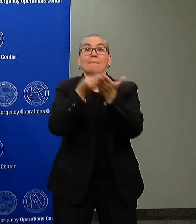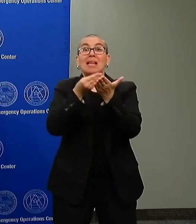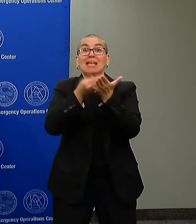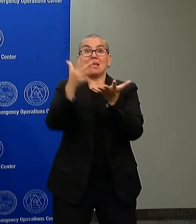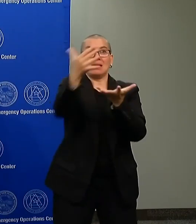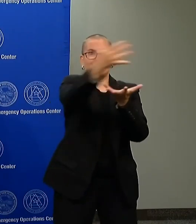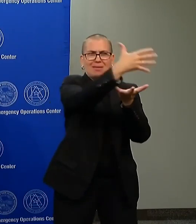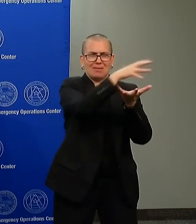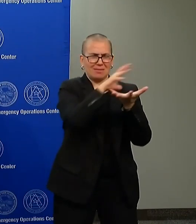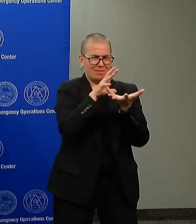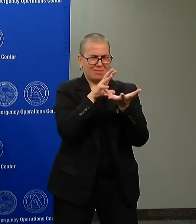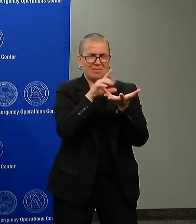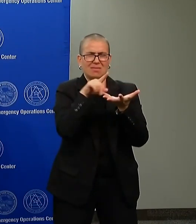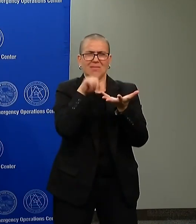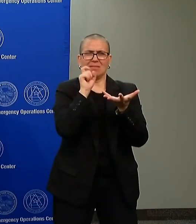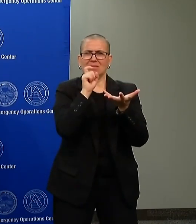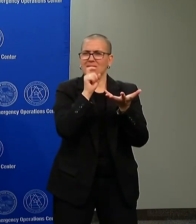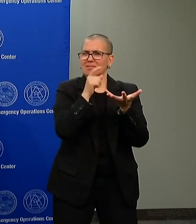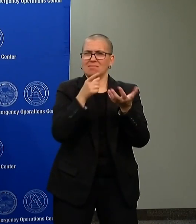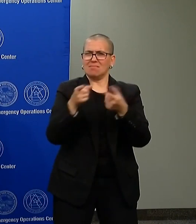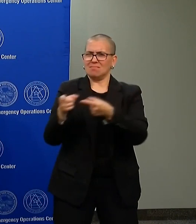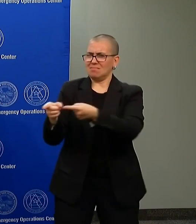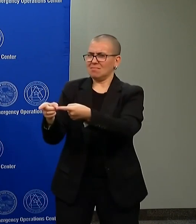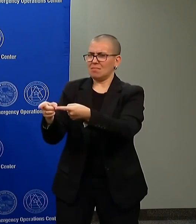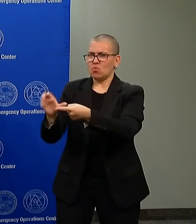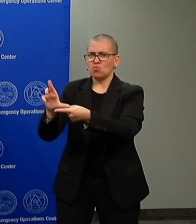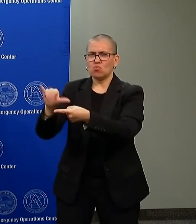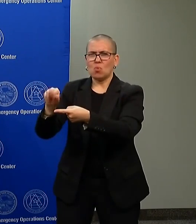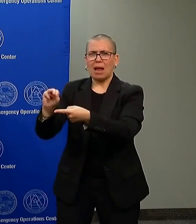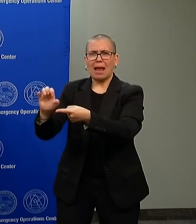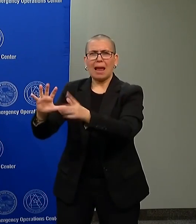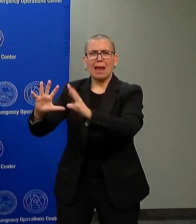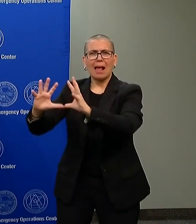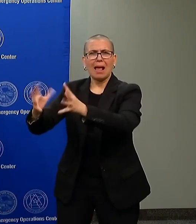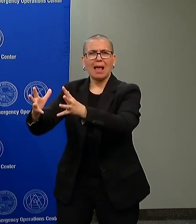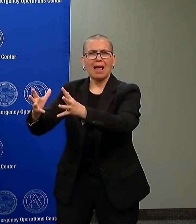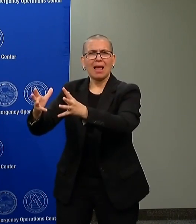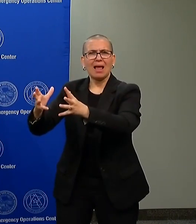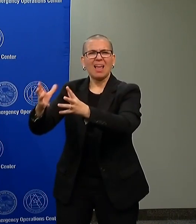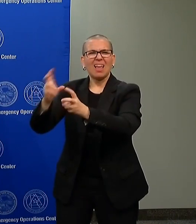organized crime? Is this an organized cell of terror?